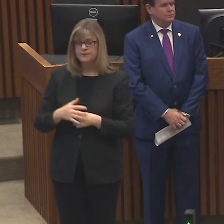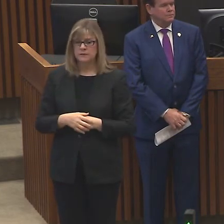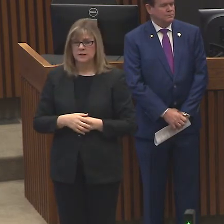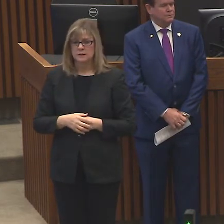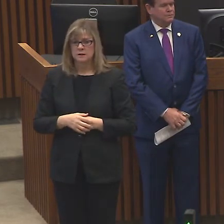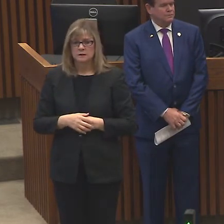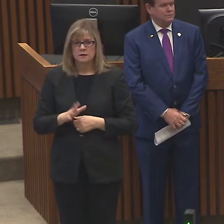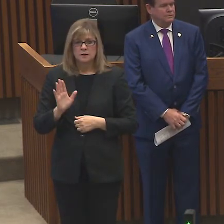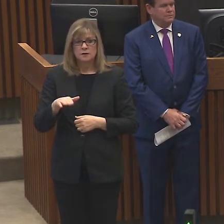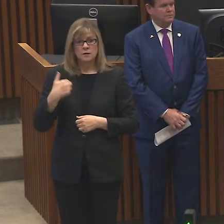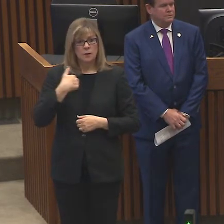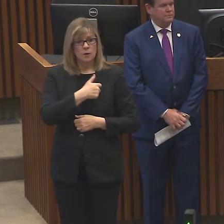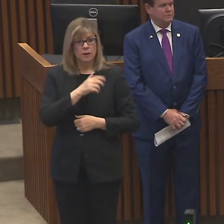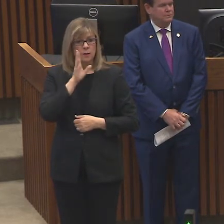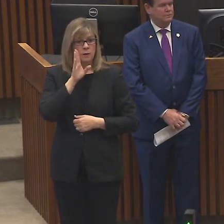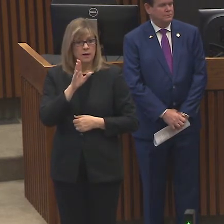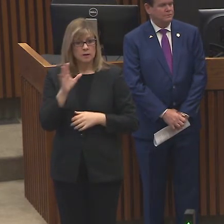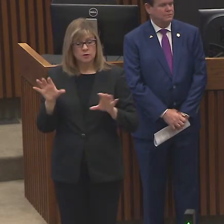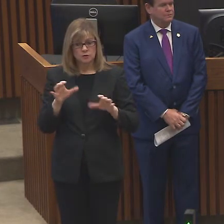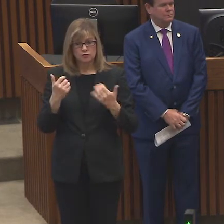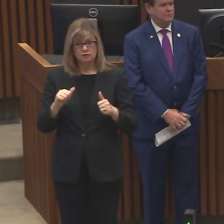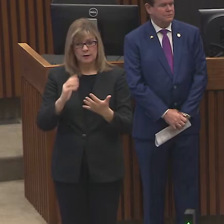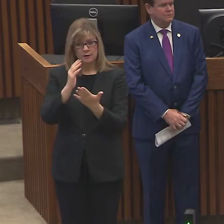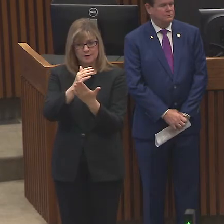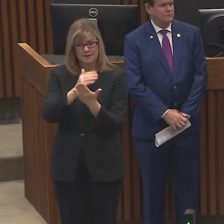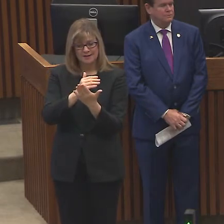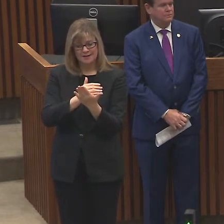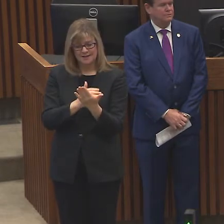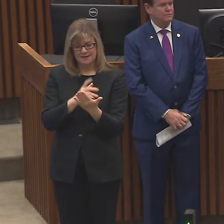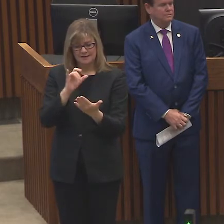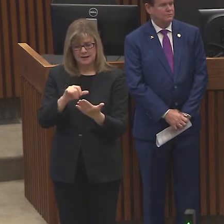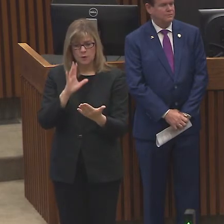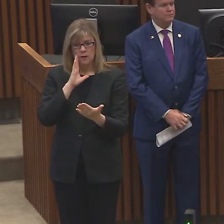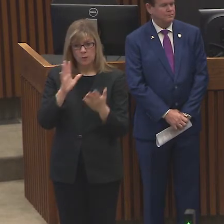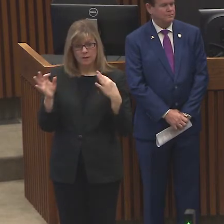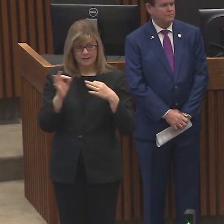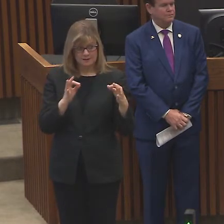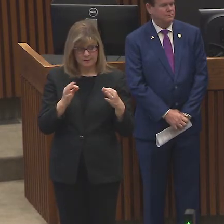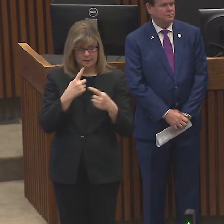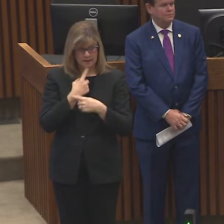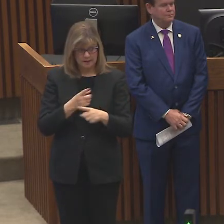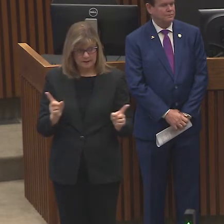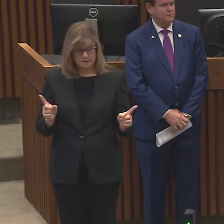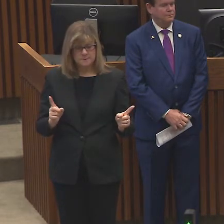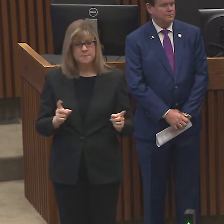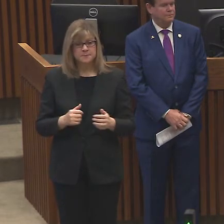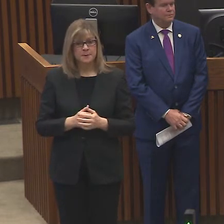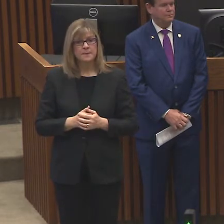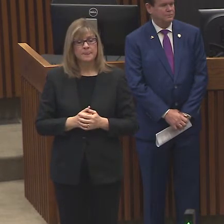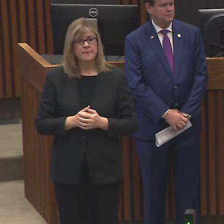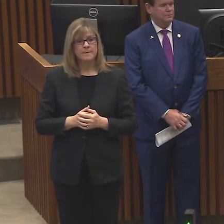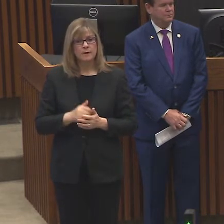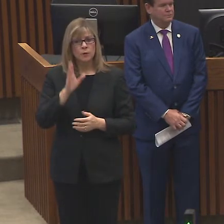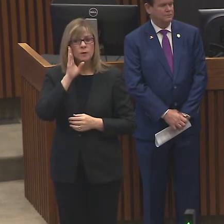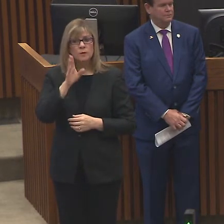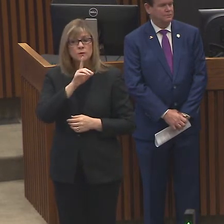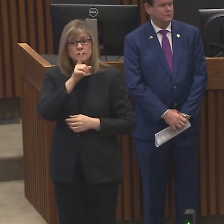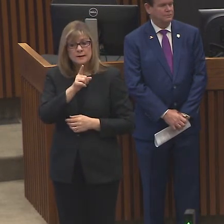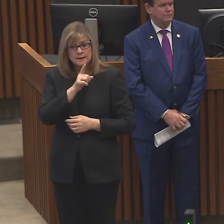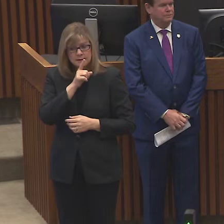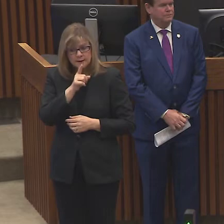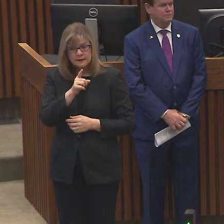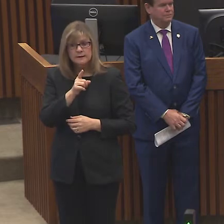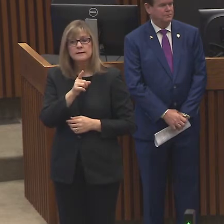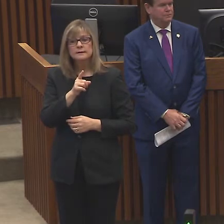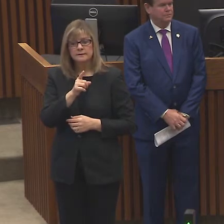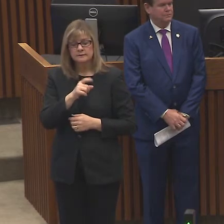going to do is try to outline a little bit of that but what we're going to say is we're we're going to really, really, really